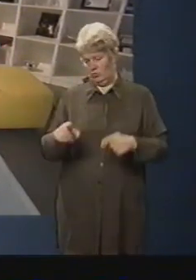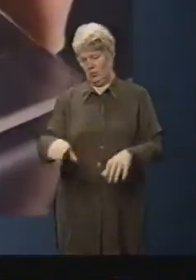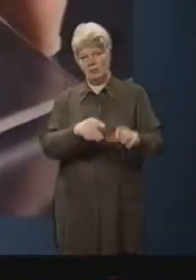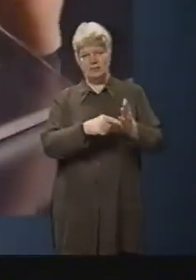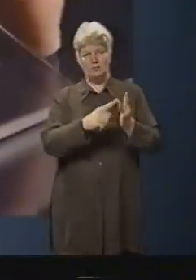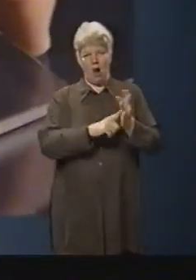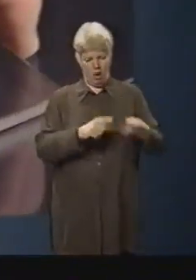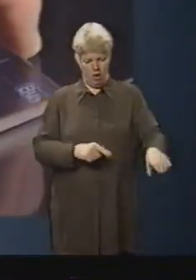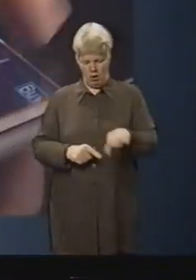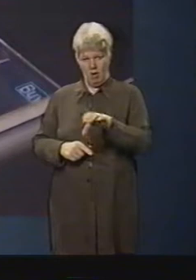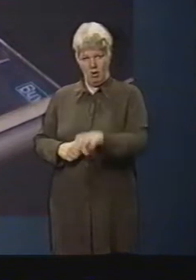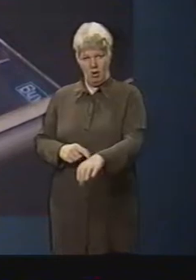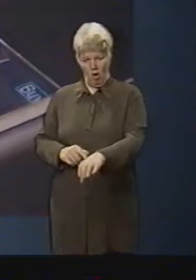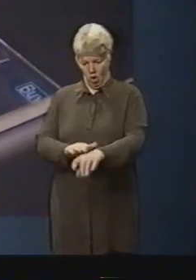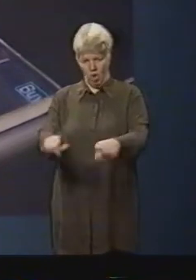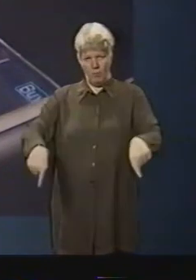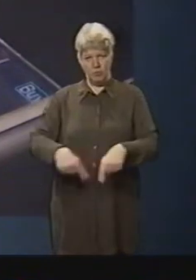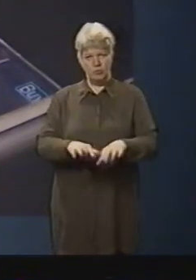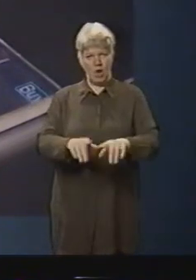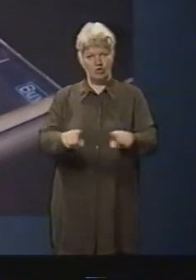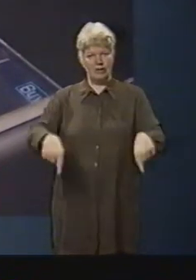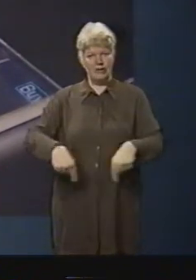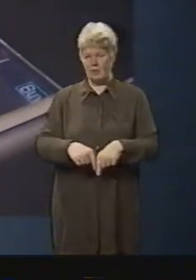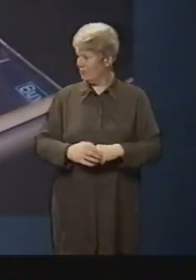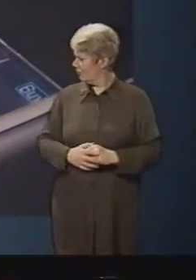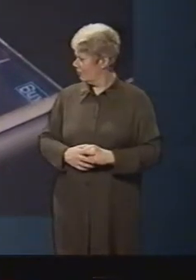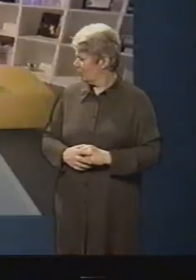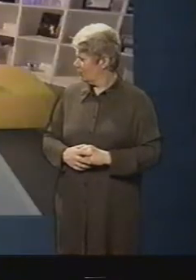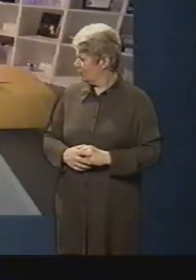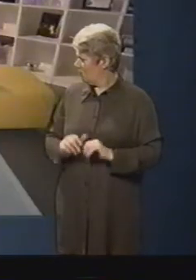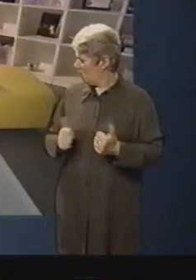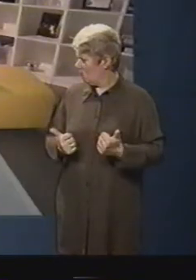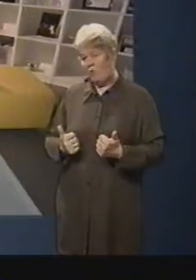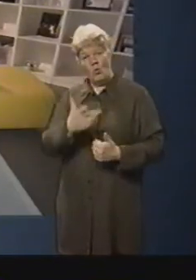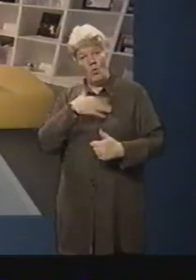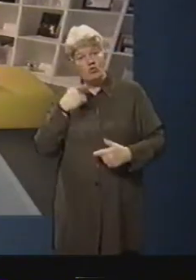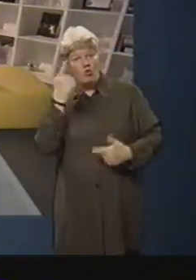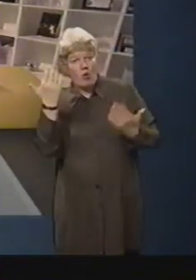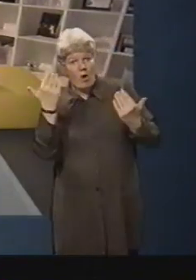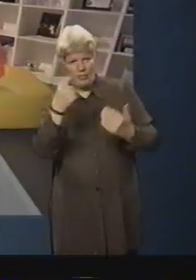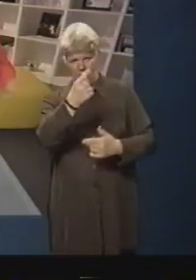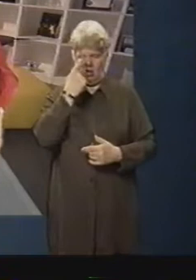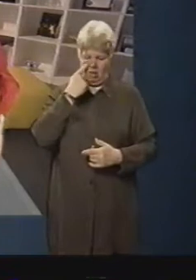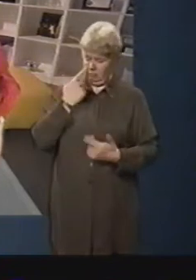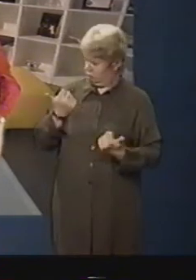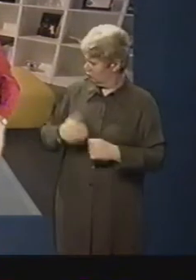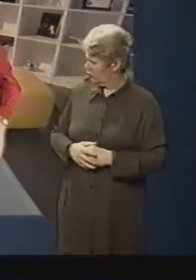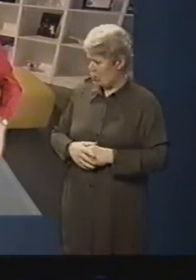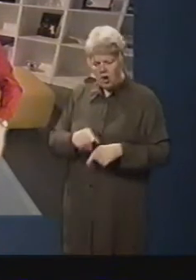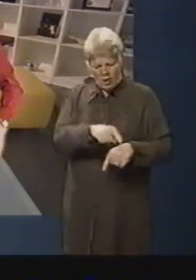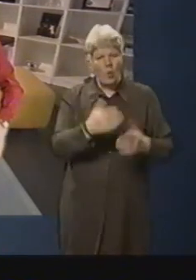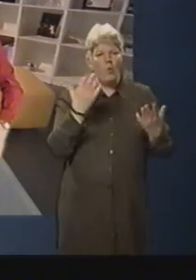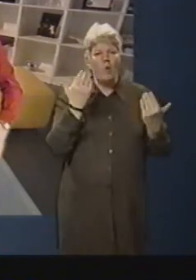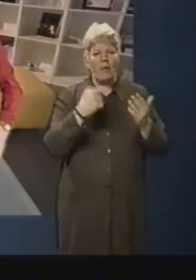and pop it on the computer screen. Great. What about tomorrow's weather? Want to check on the weather tomorrow? Sure. Okay, let's get the weather